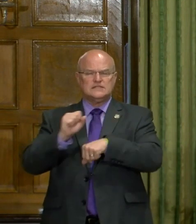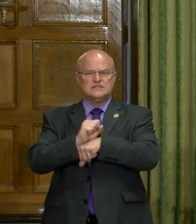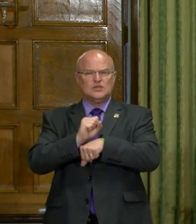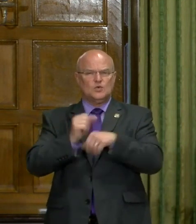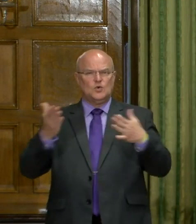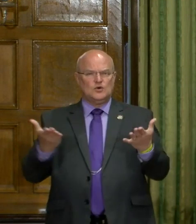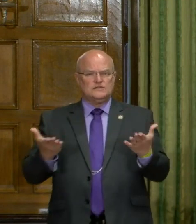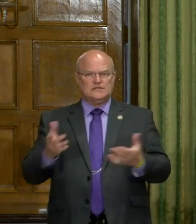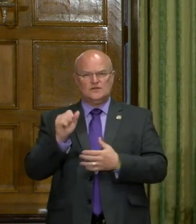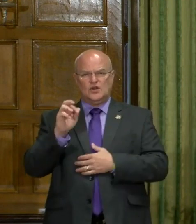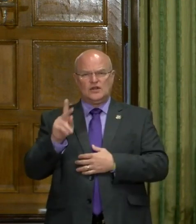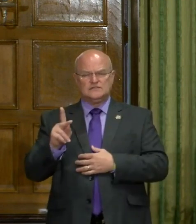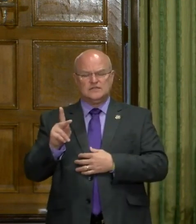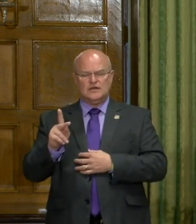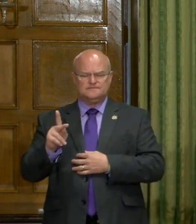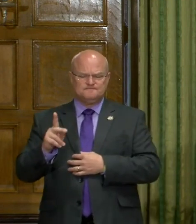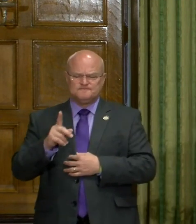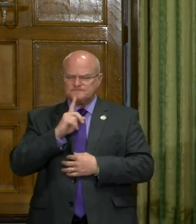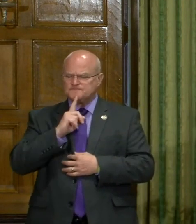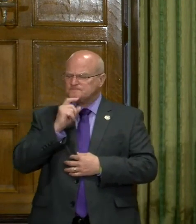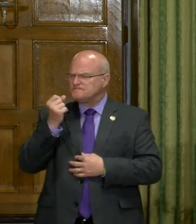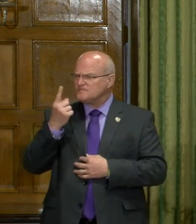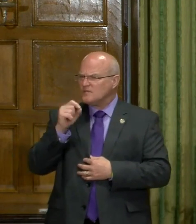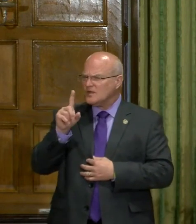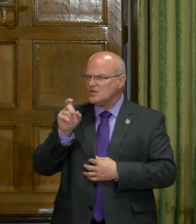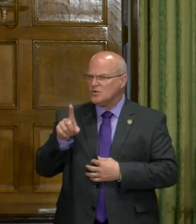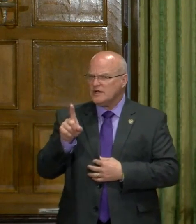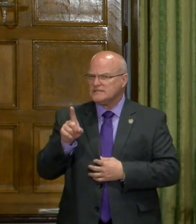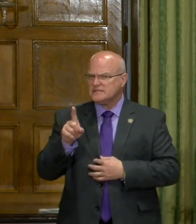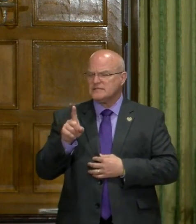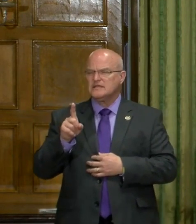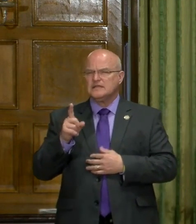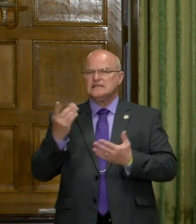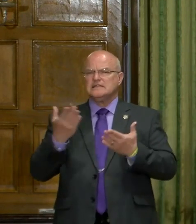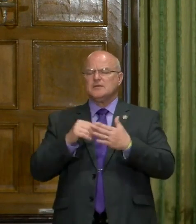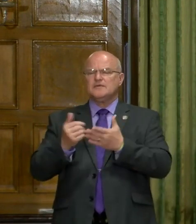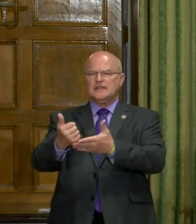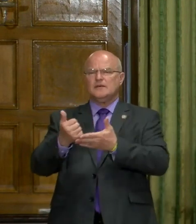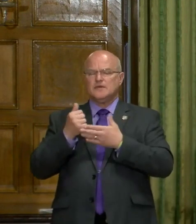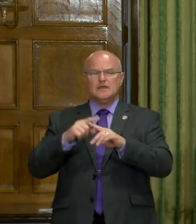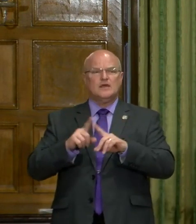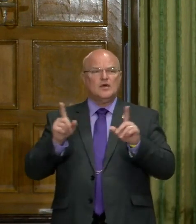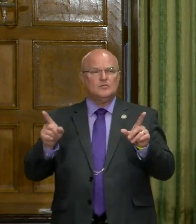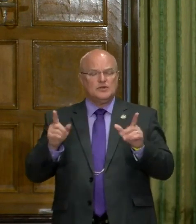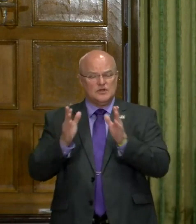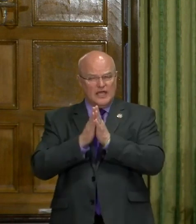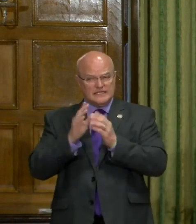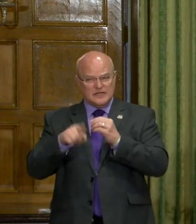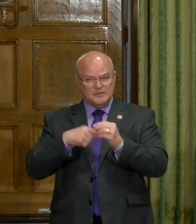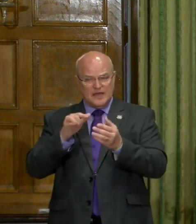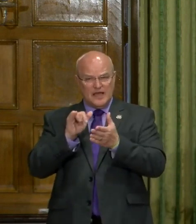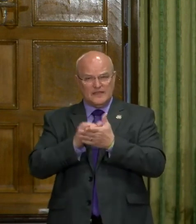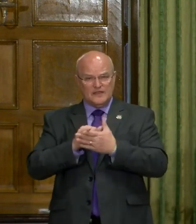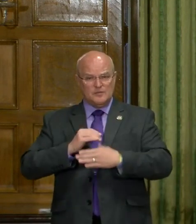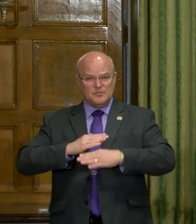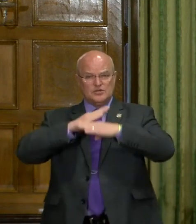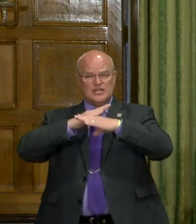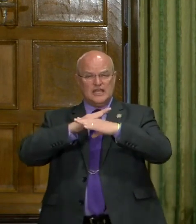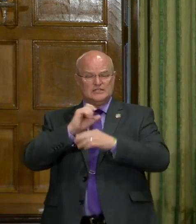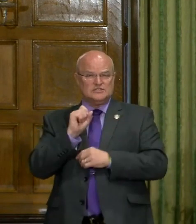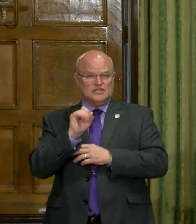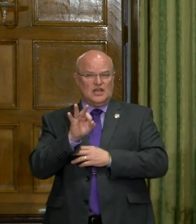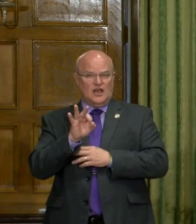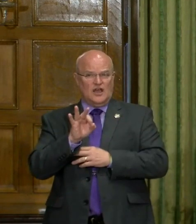Arkansas? I want to make sure I understood the question instead of going in and out. And somebody might have to help me, but are you asking about the protection